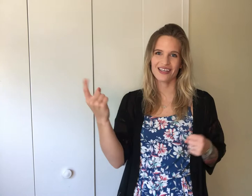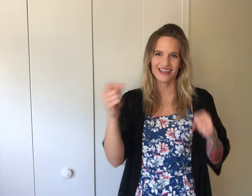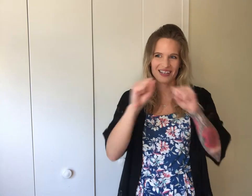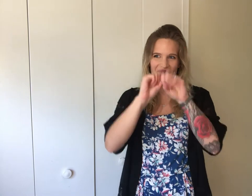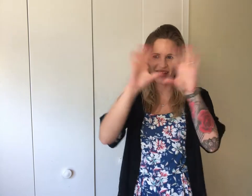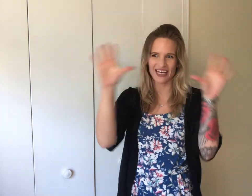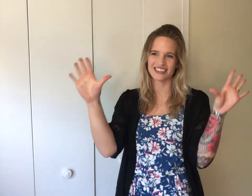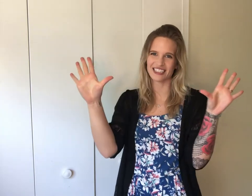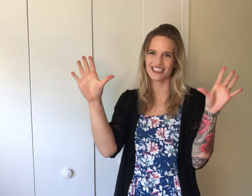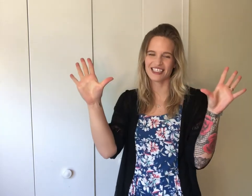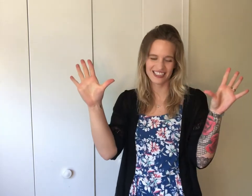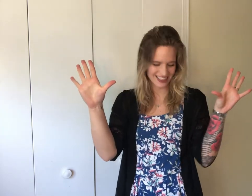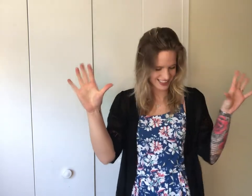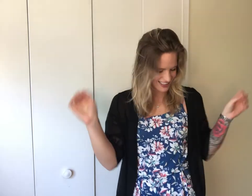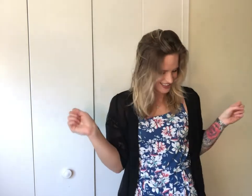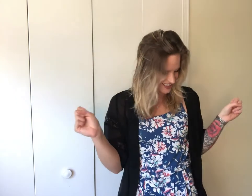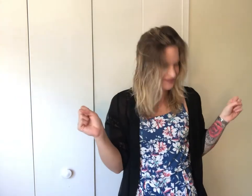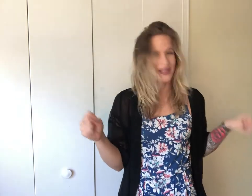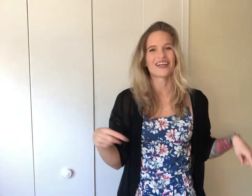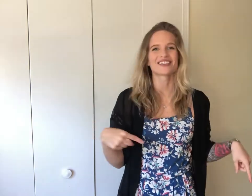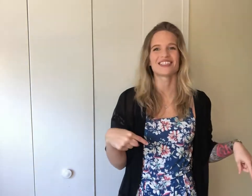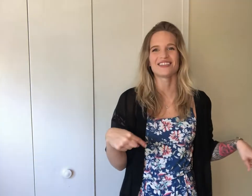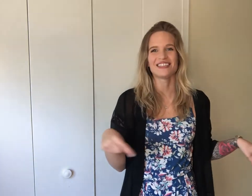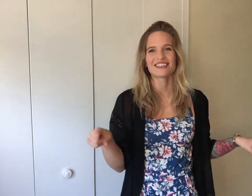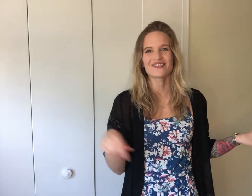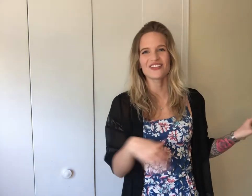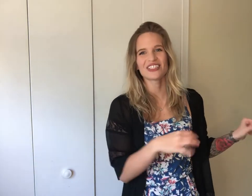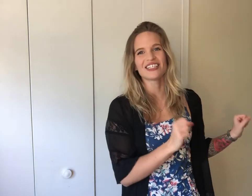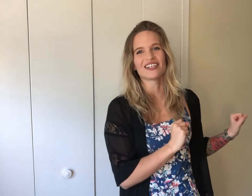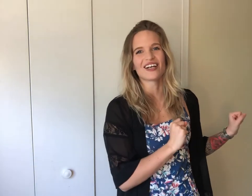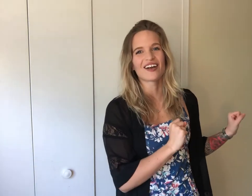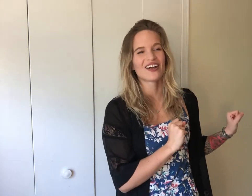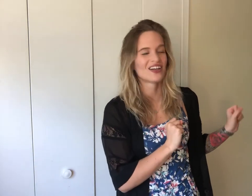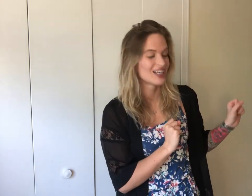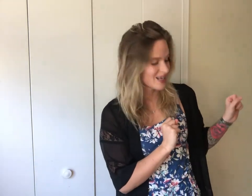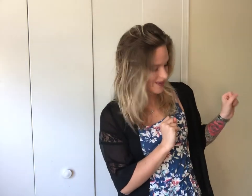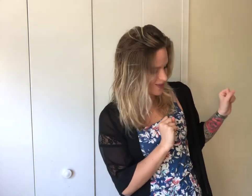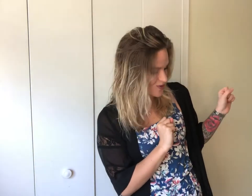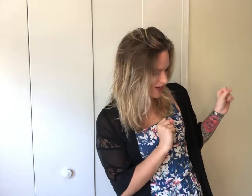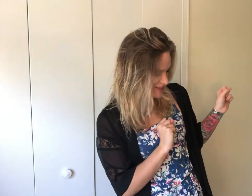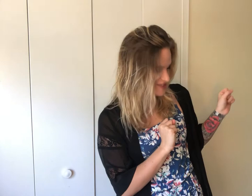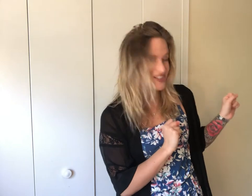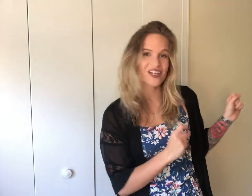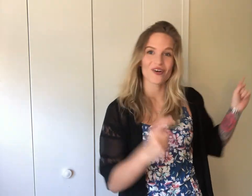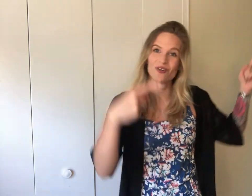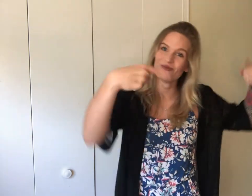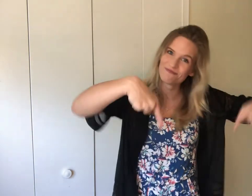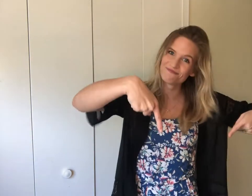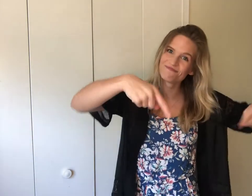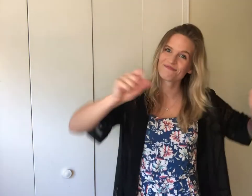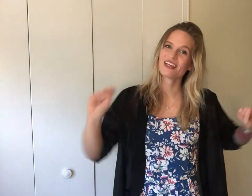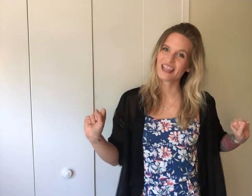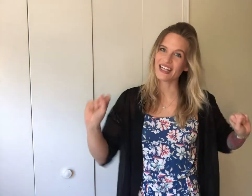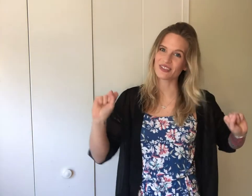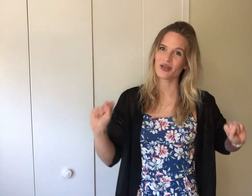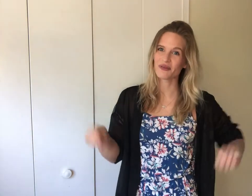imagine, my dog's down here, so if you hear her throughout this video, that's why.